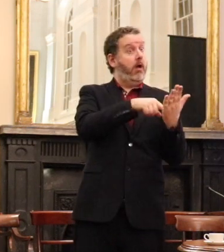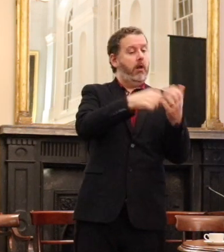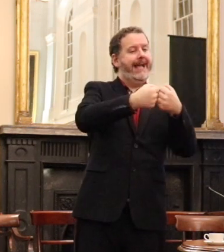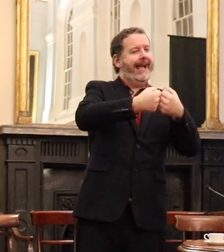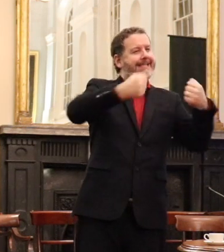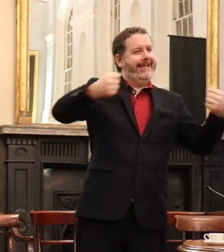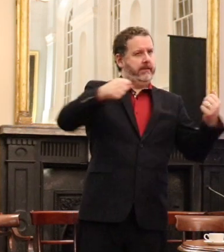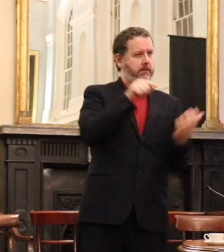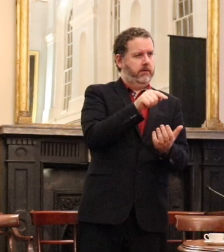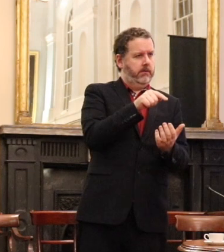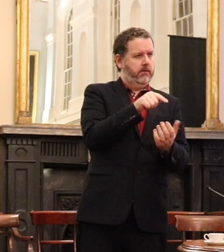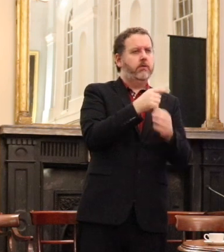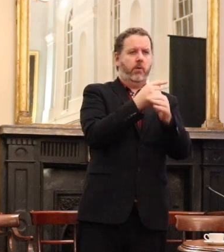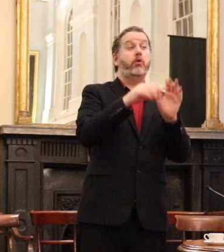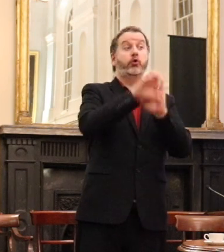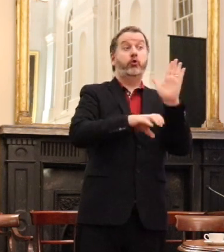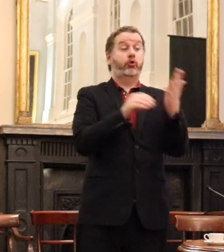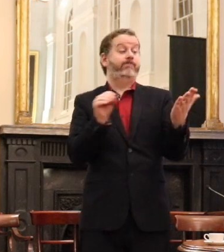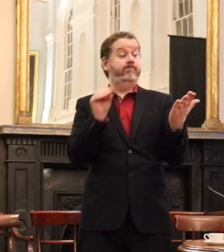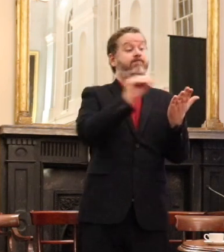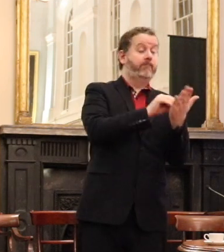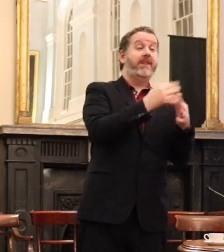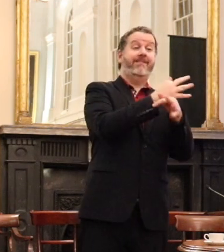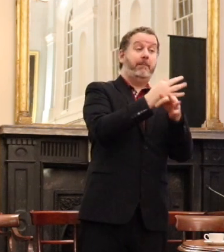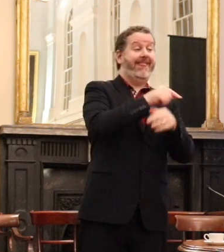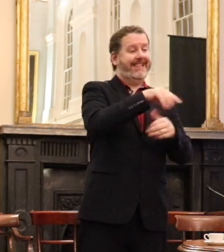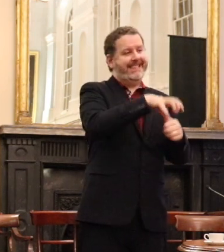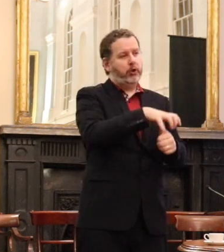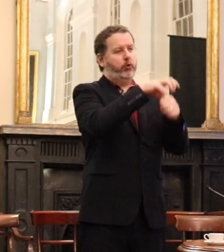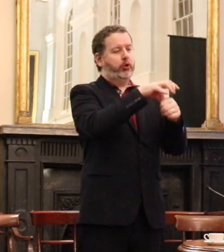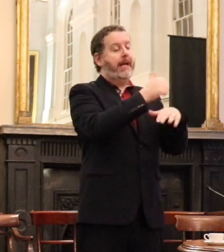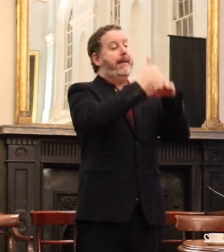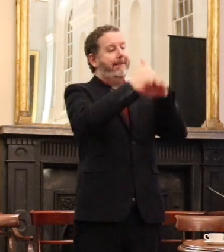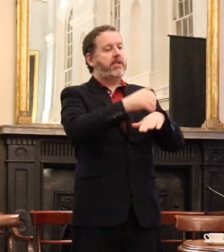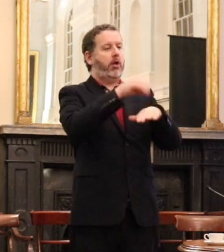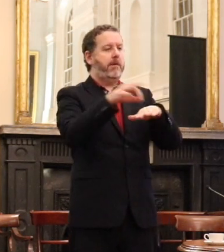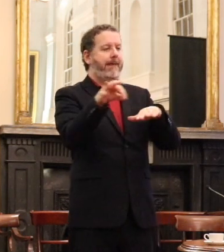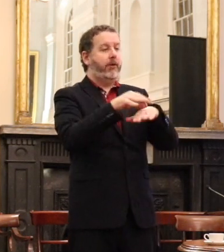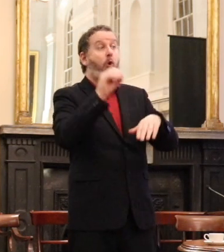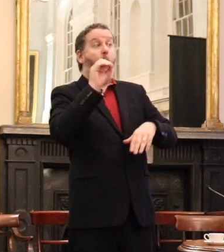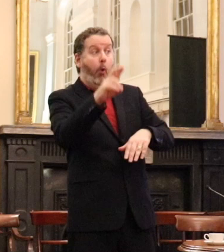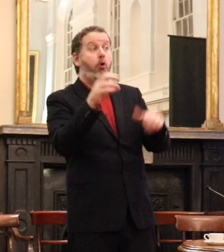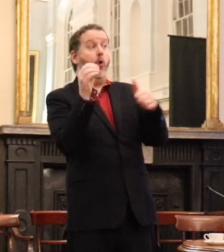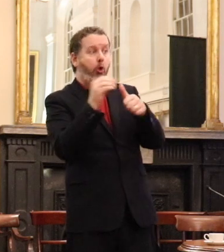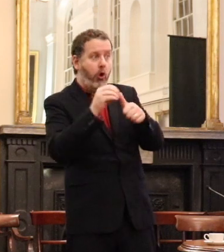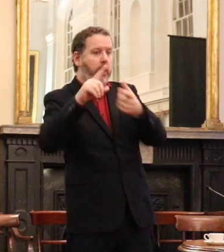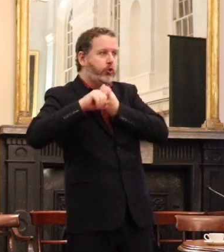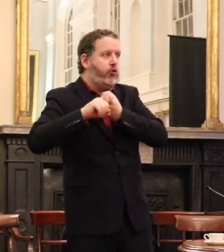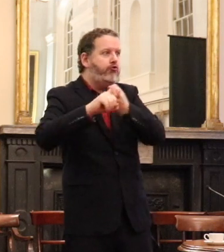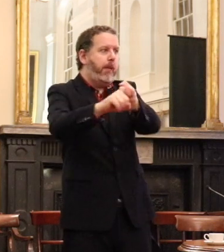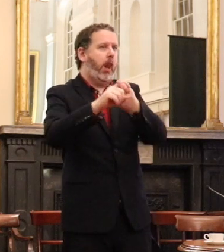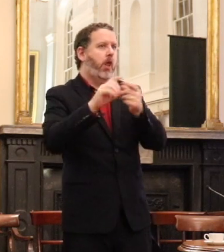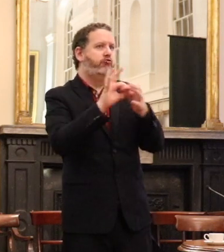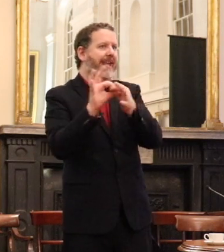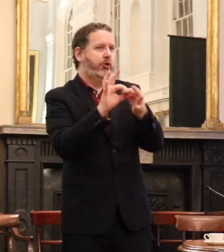the constitution as an institution based on marriage or other durable relationships now what